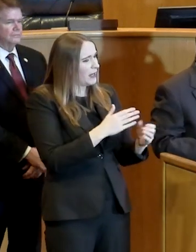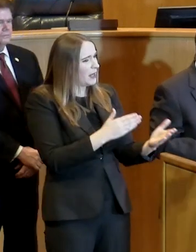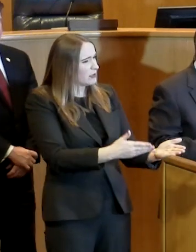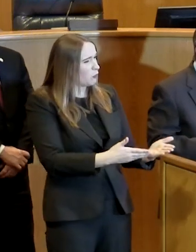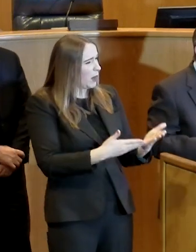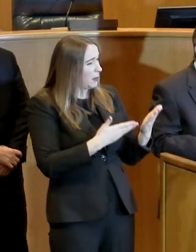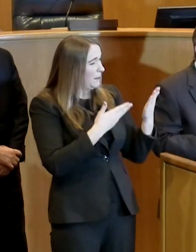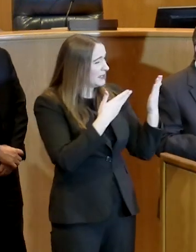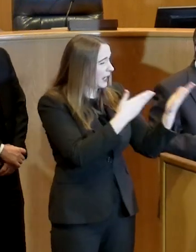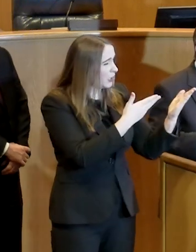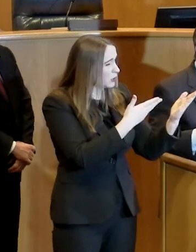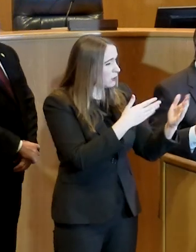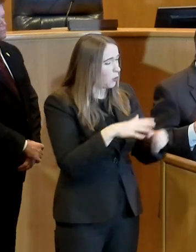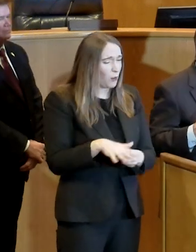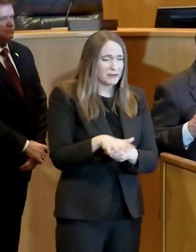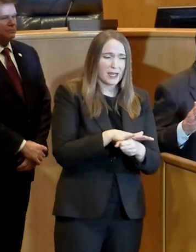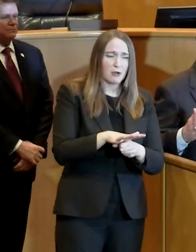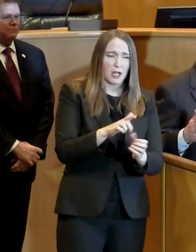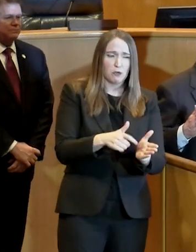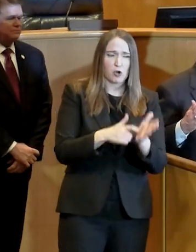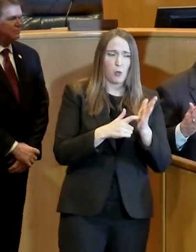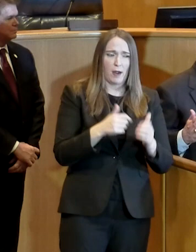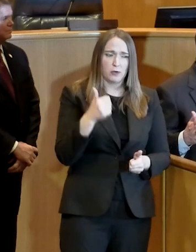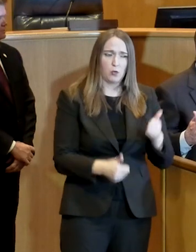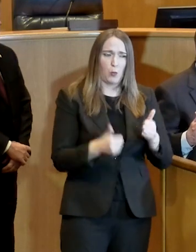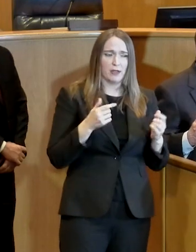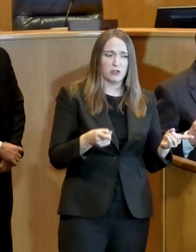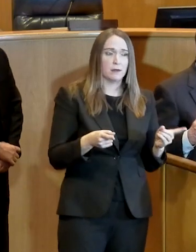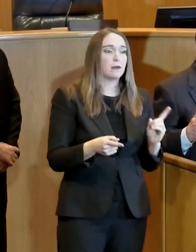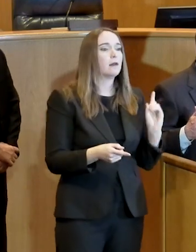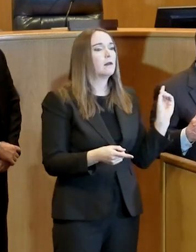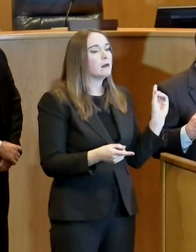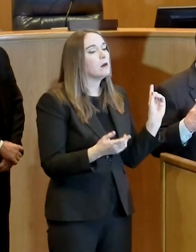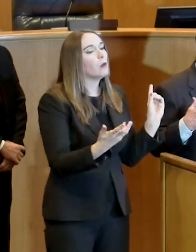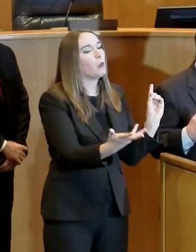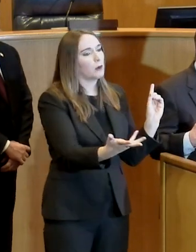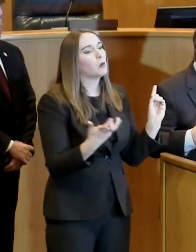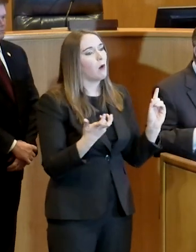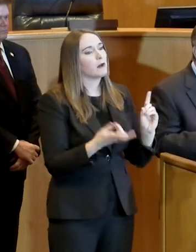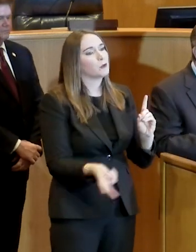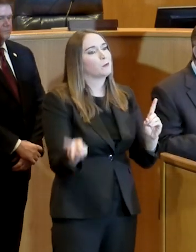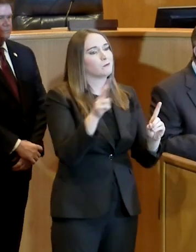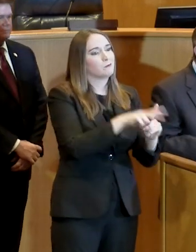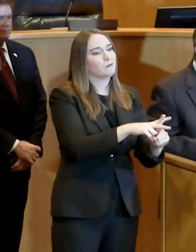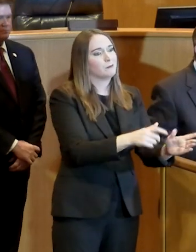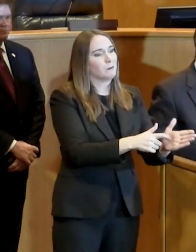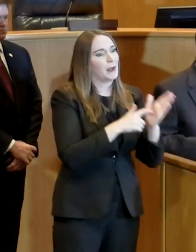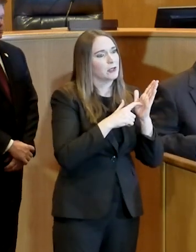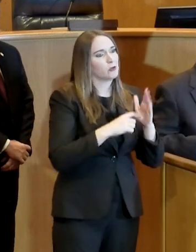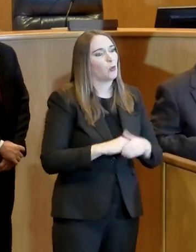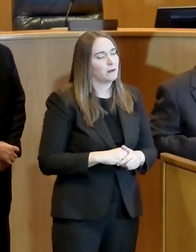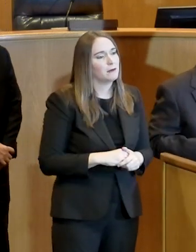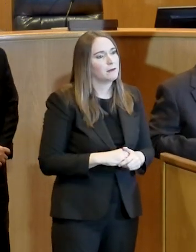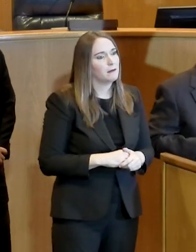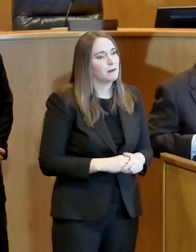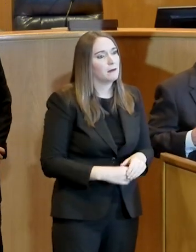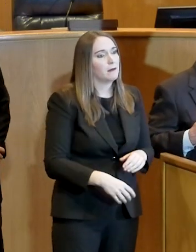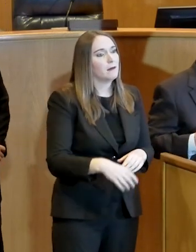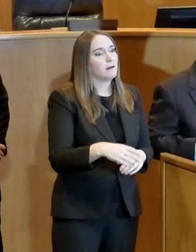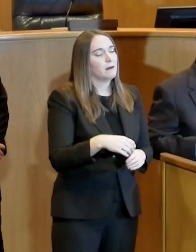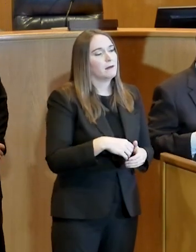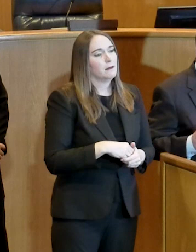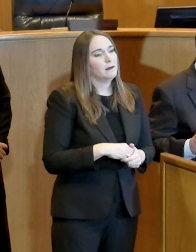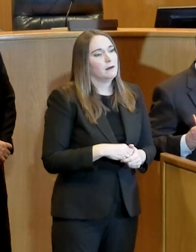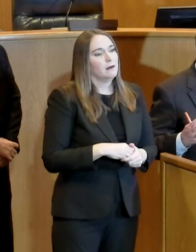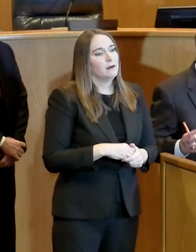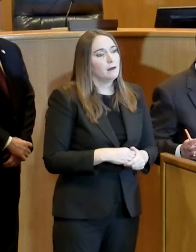What we're saying is we want to make it mandatory, and we're going to get to the point where if we have to enforce it through,